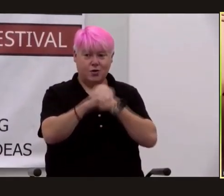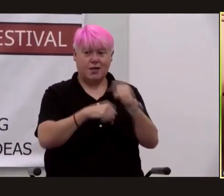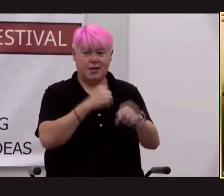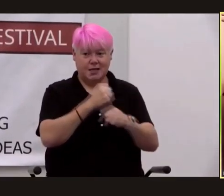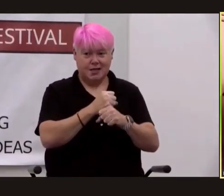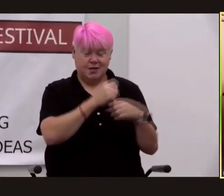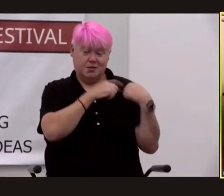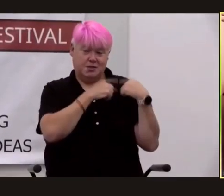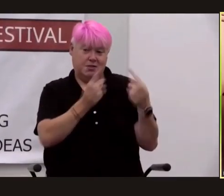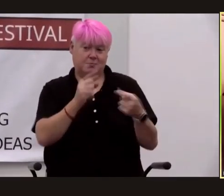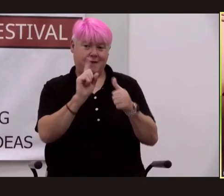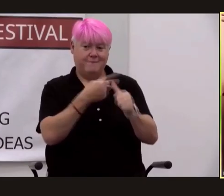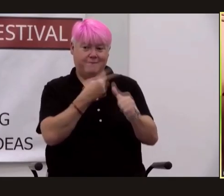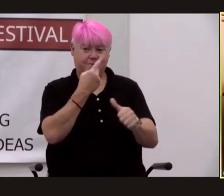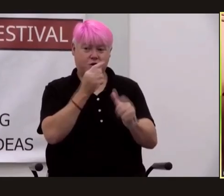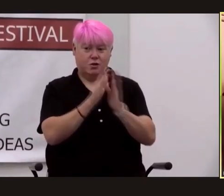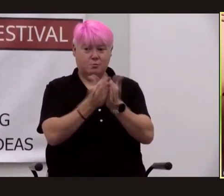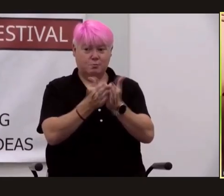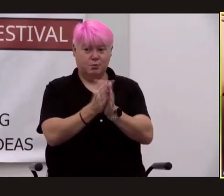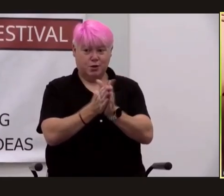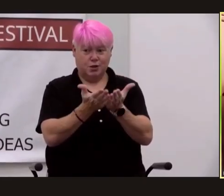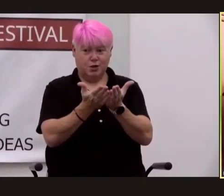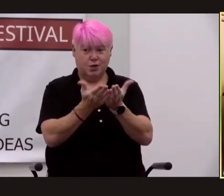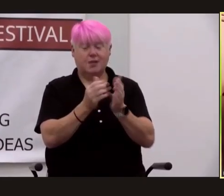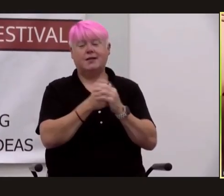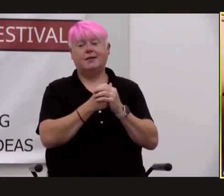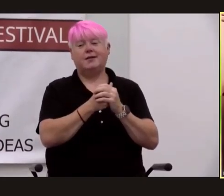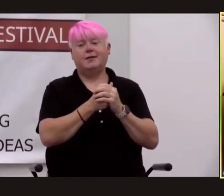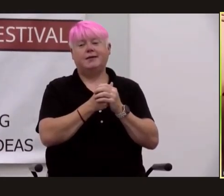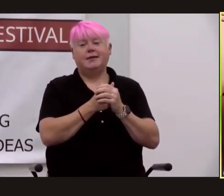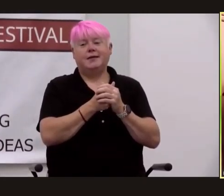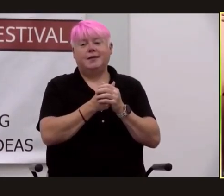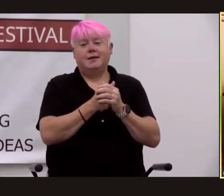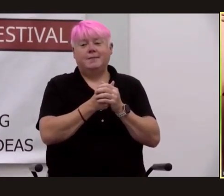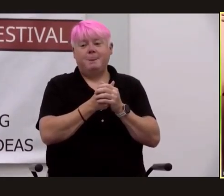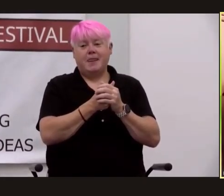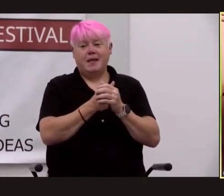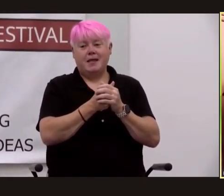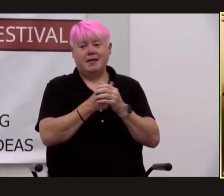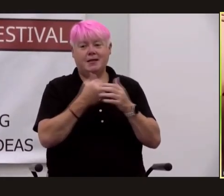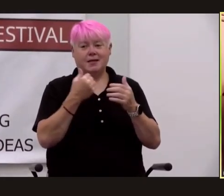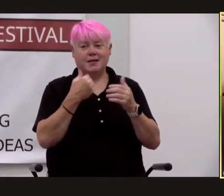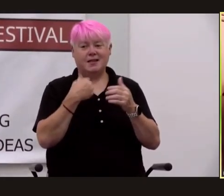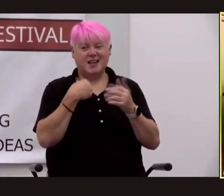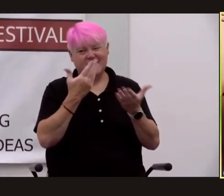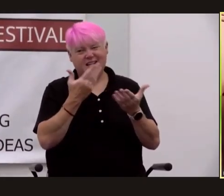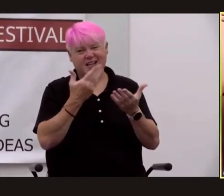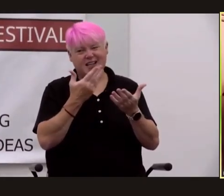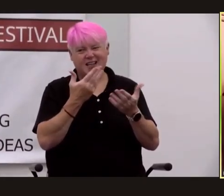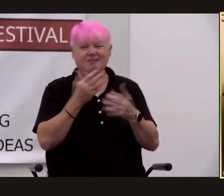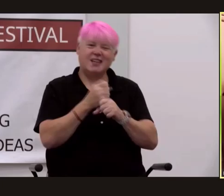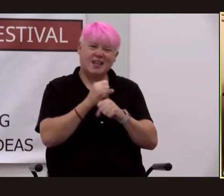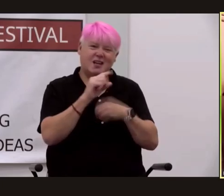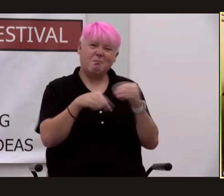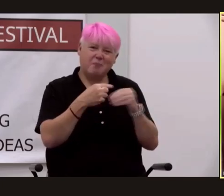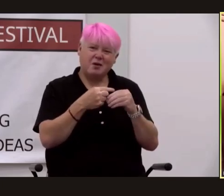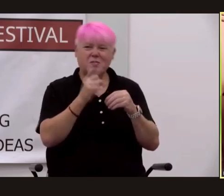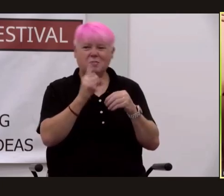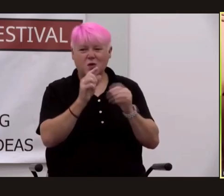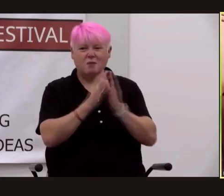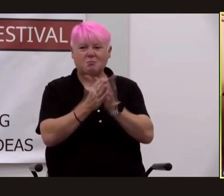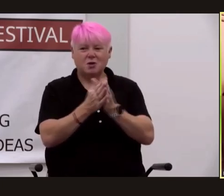first novel came out that one was called golden fleece and um i averaged about a novel a year for about